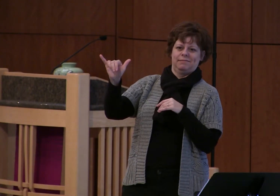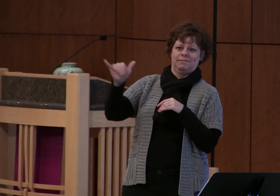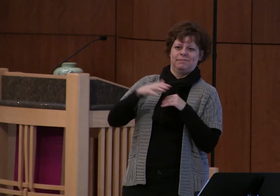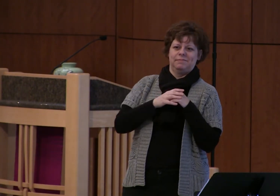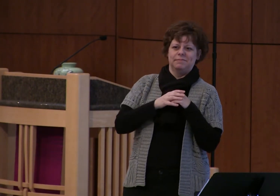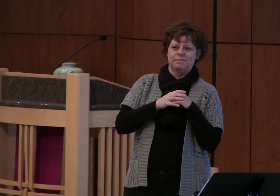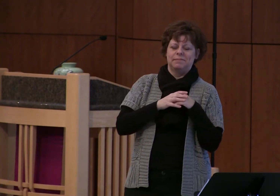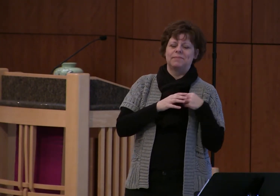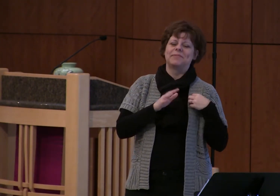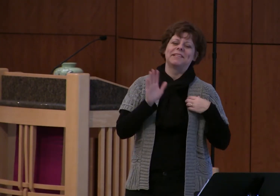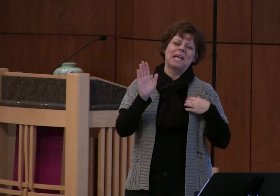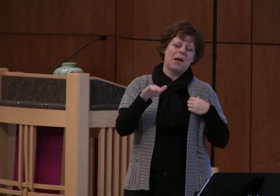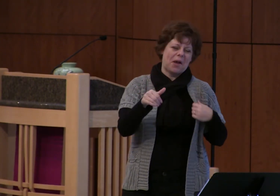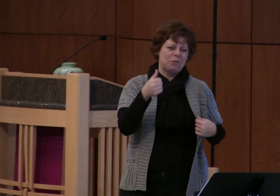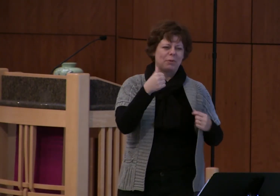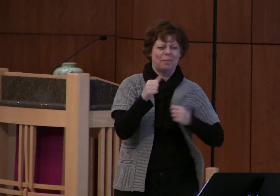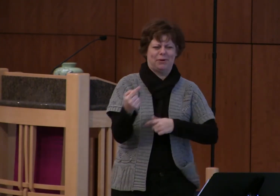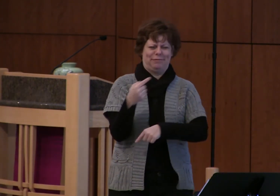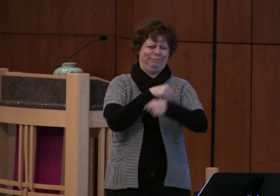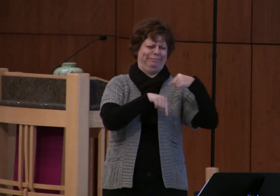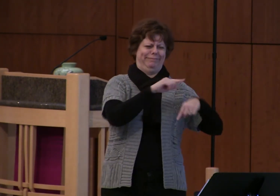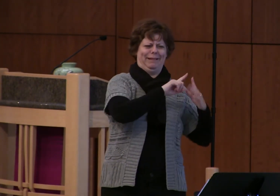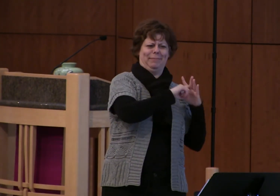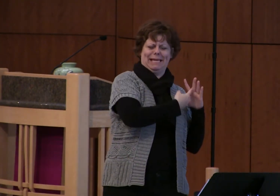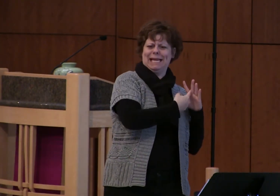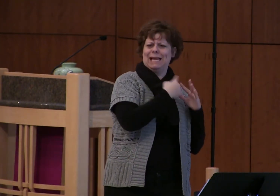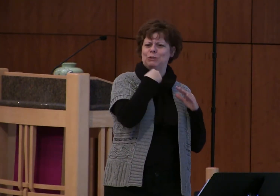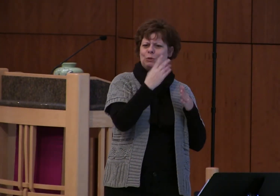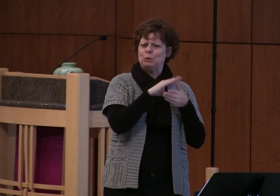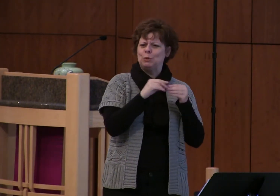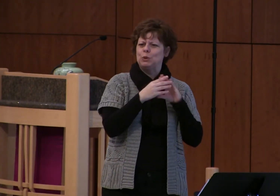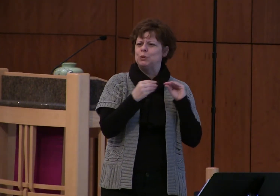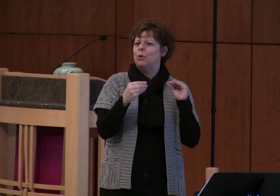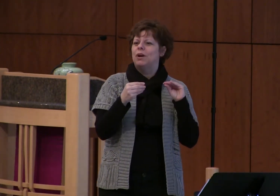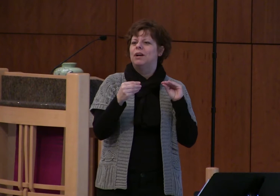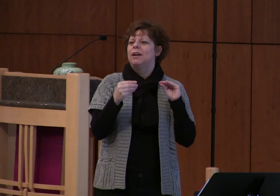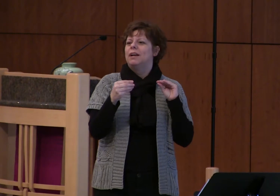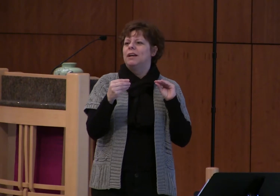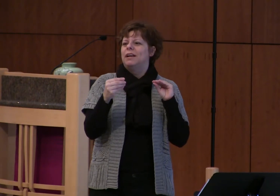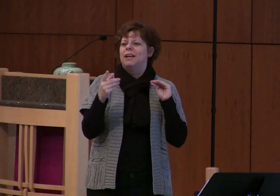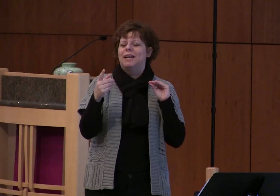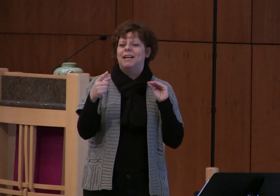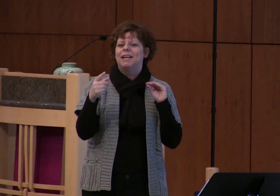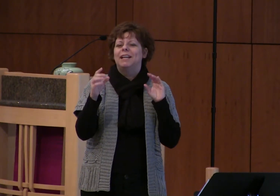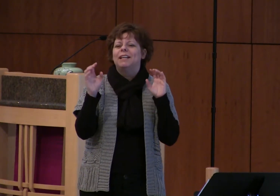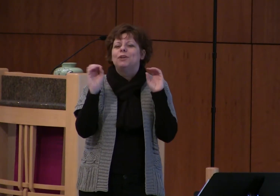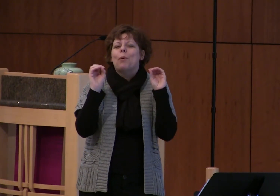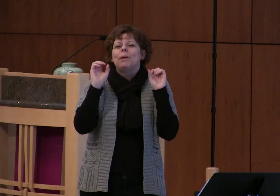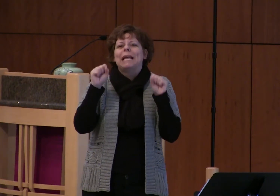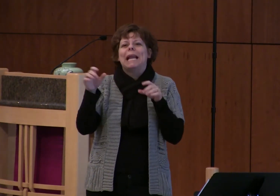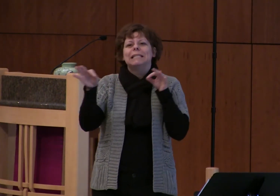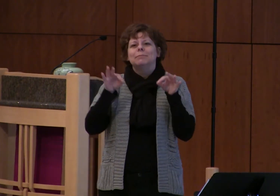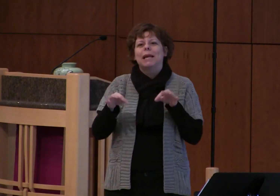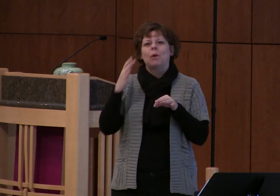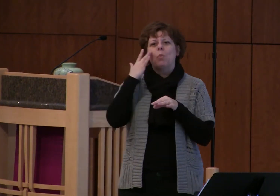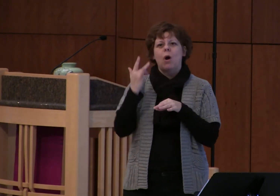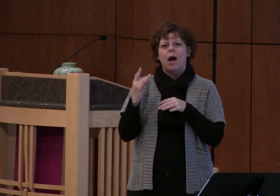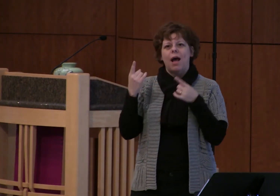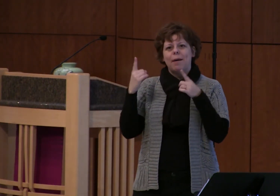now I mentioned at the start by saying that no one will be able to explain why a 19 year old girl should